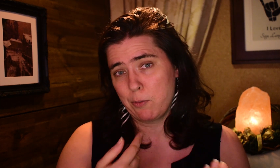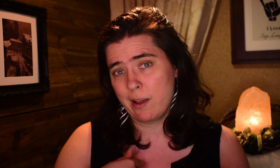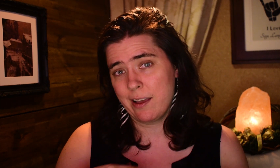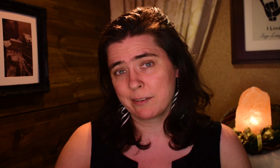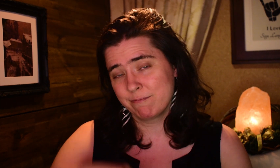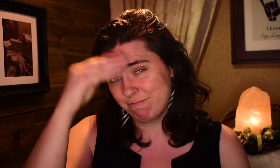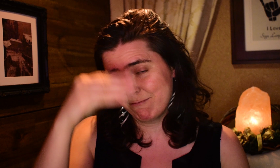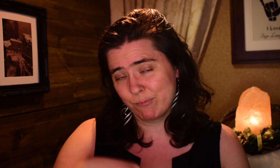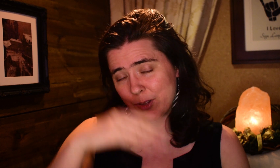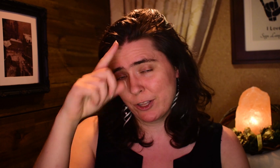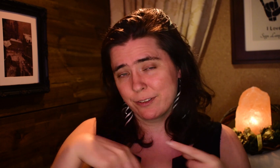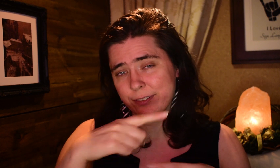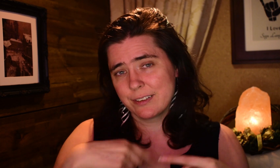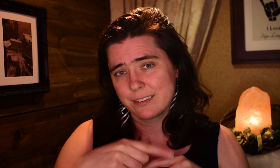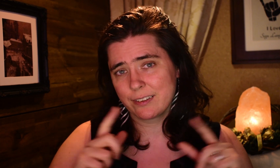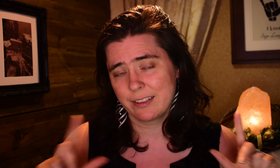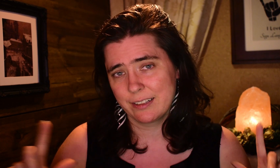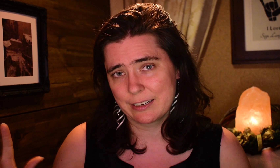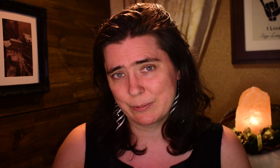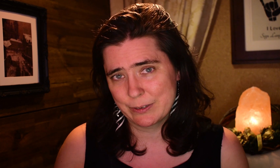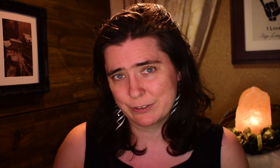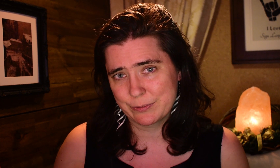And that's how I learned sign language.